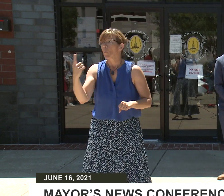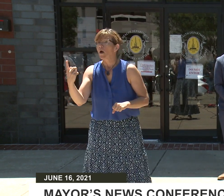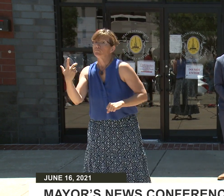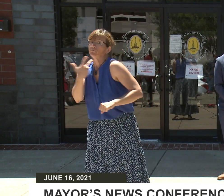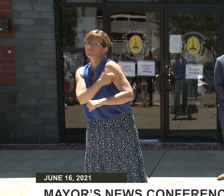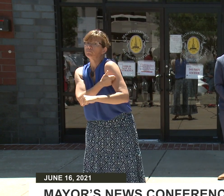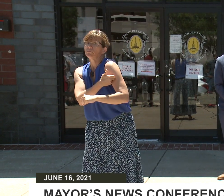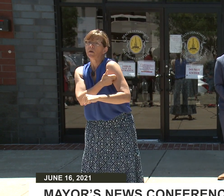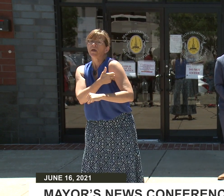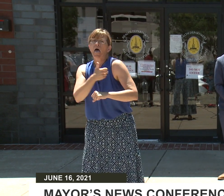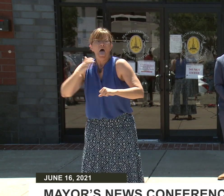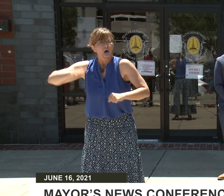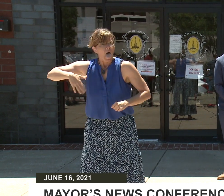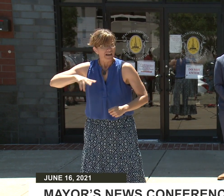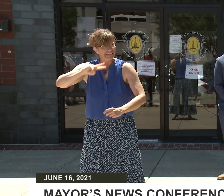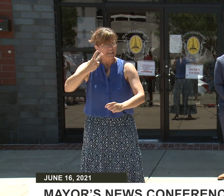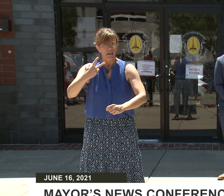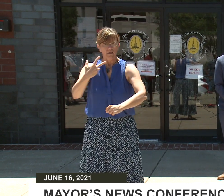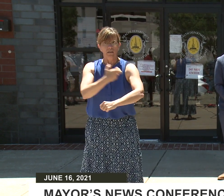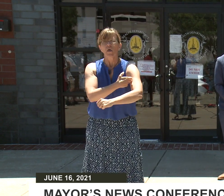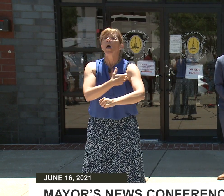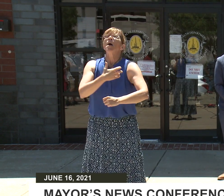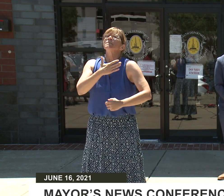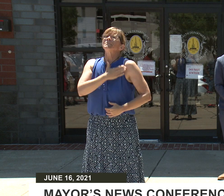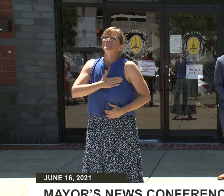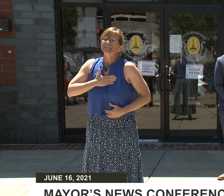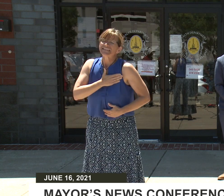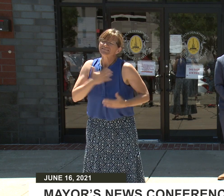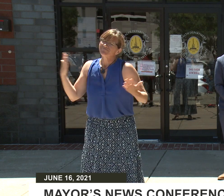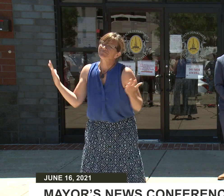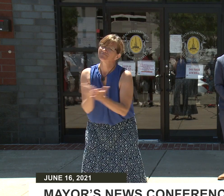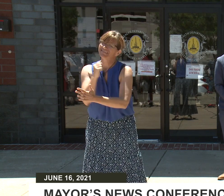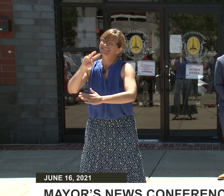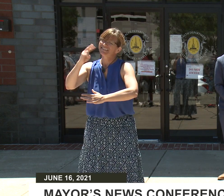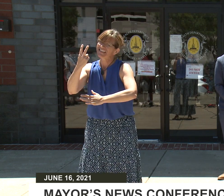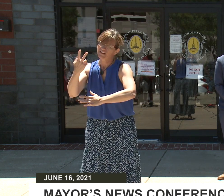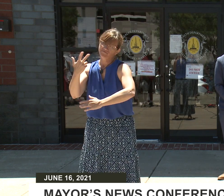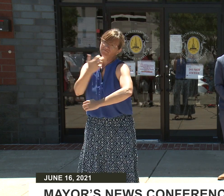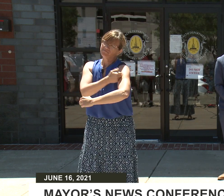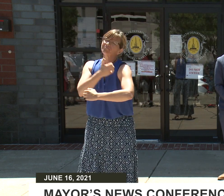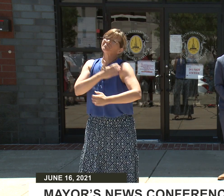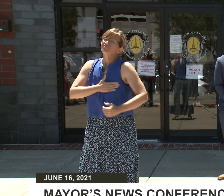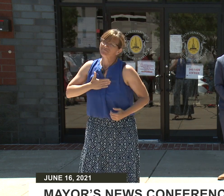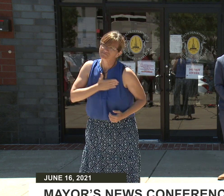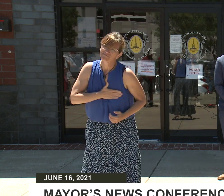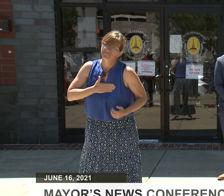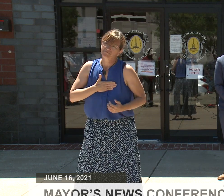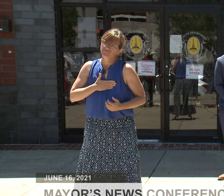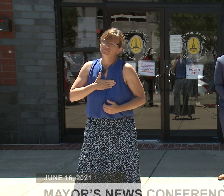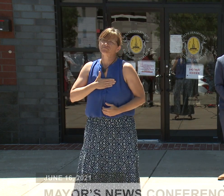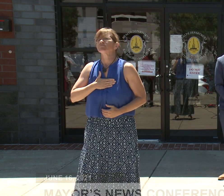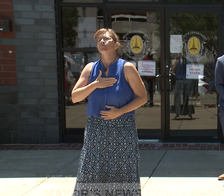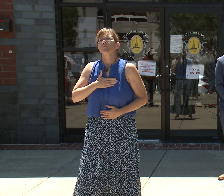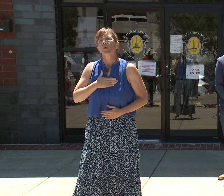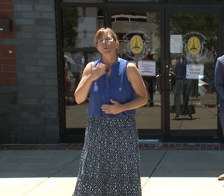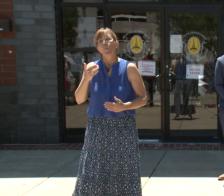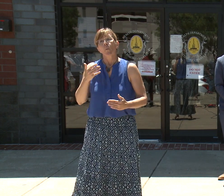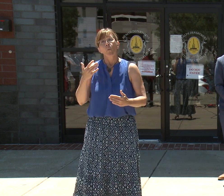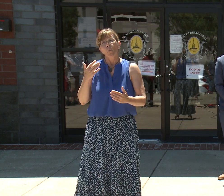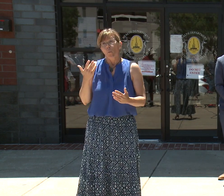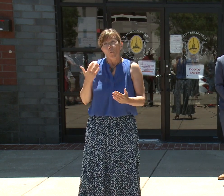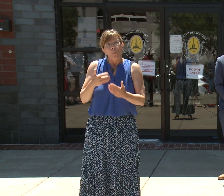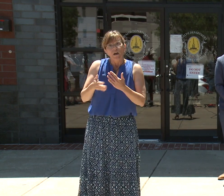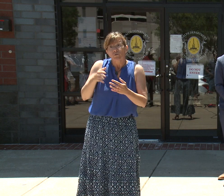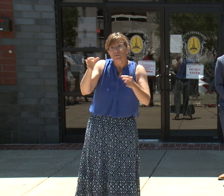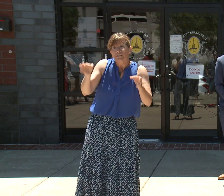that you get your second dose as soon as you are eligible. Whatever your reason for getting vaccinated, whether it was a selfless act,